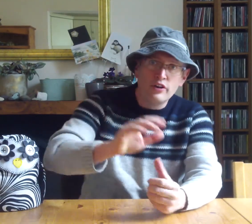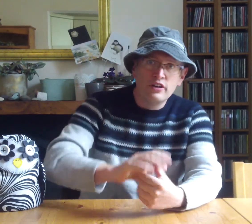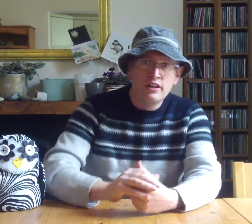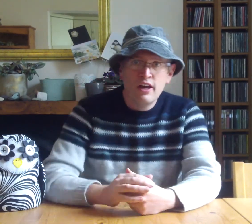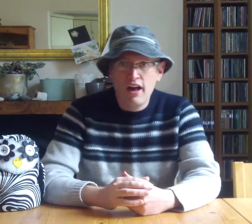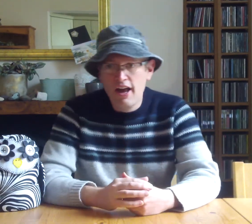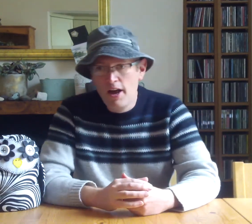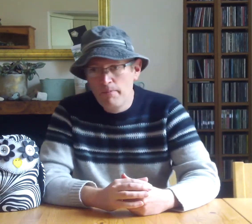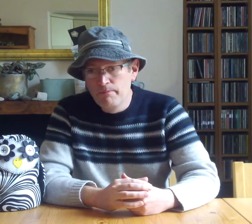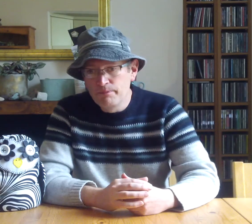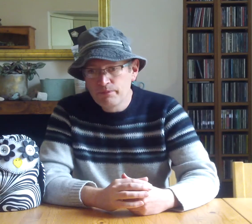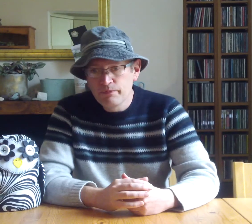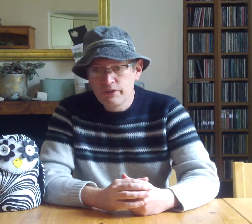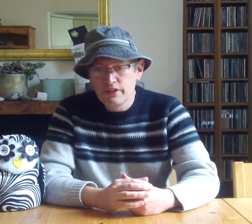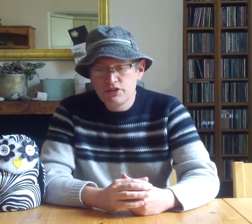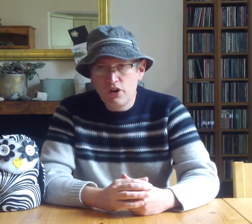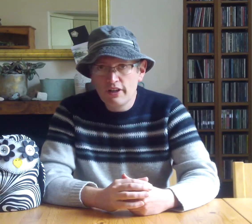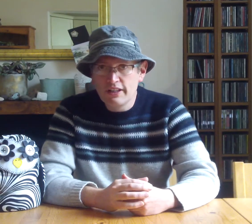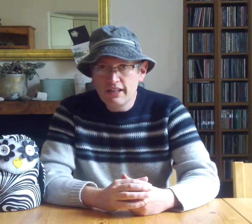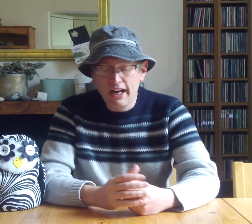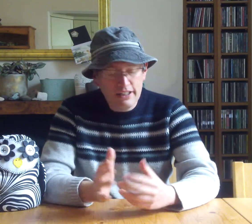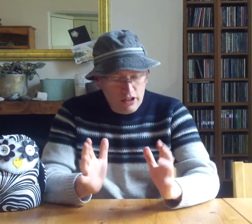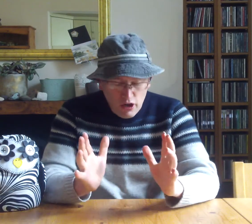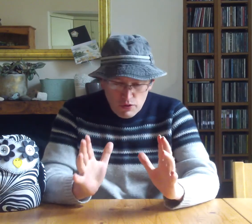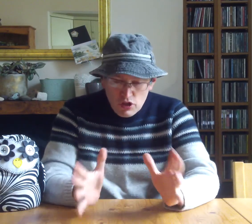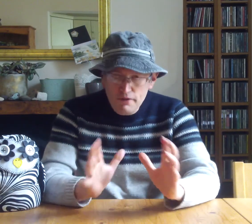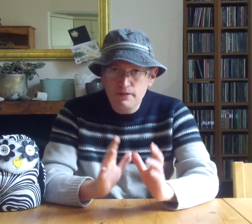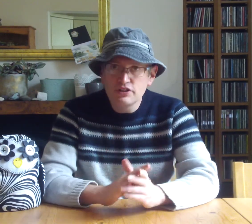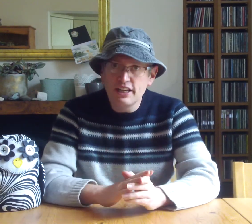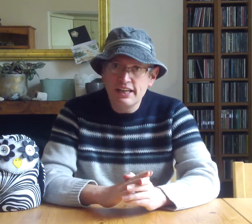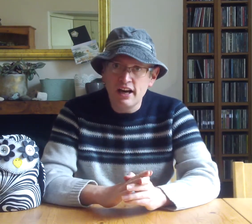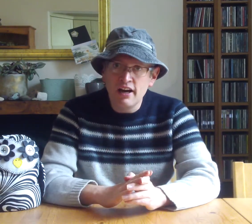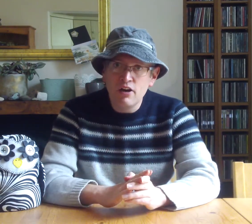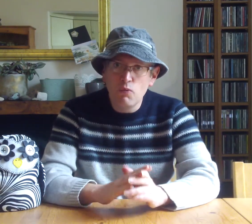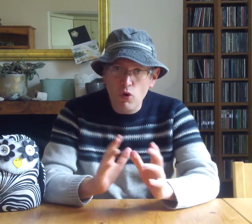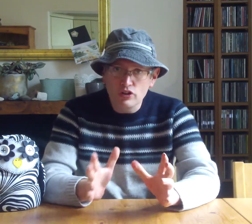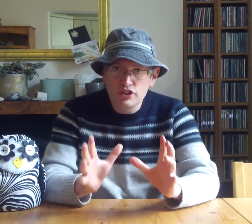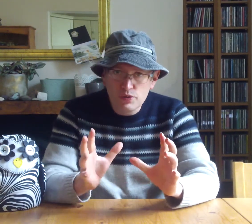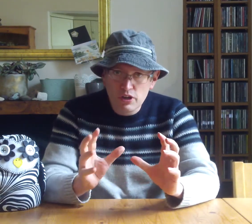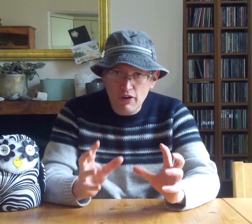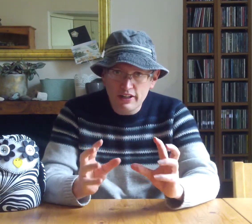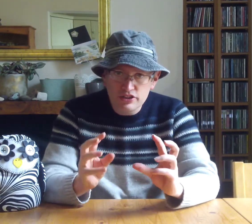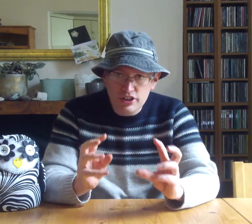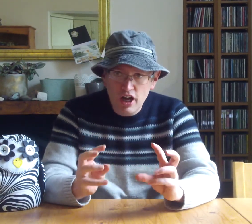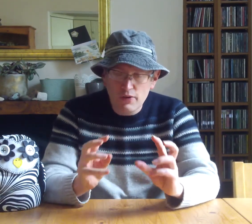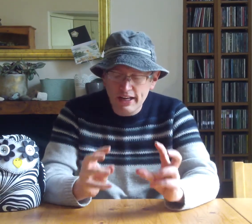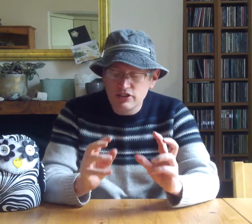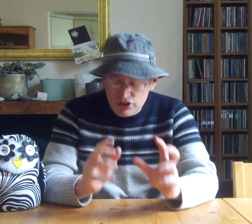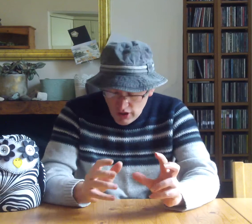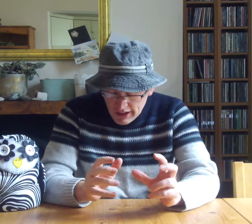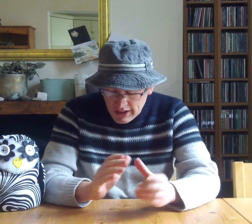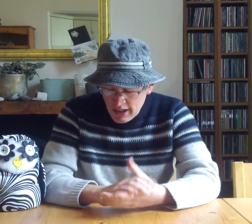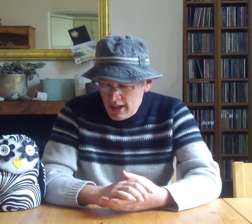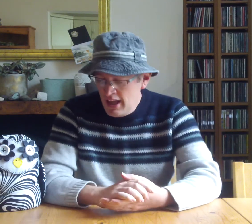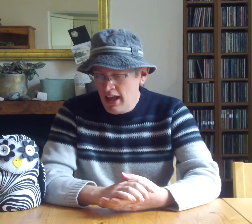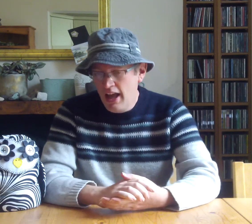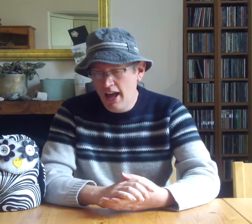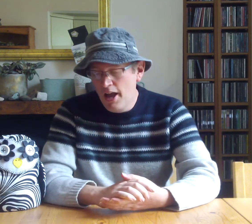Sign of the Day, I would love to hear what you'd like to know in sign. And